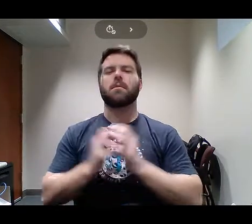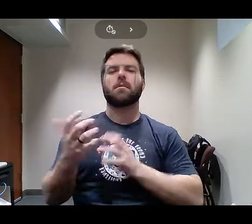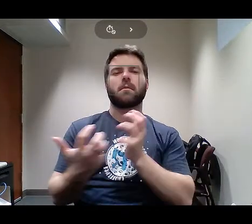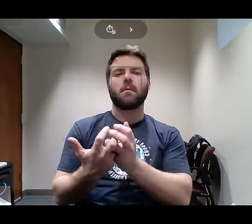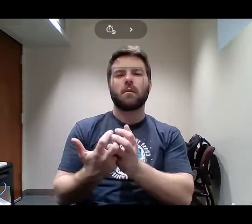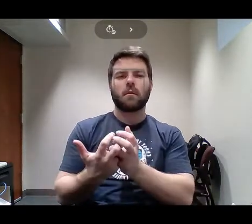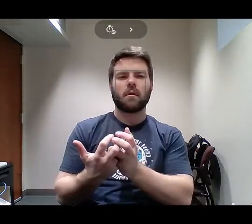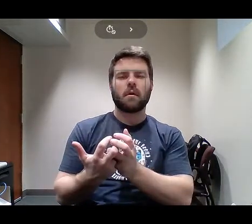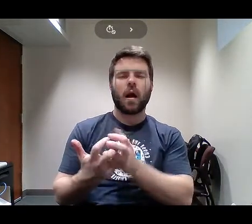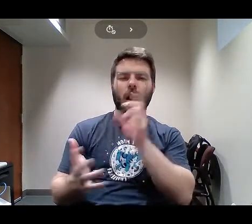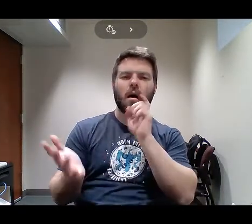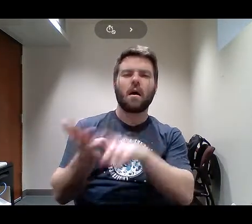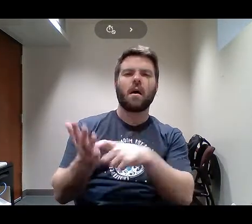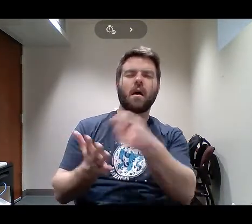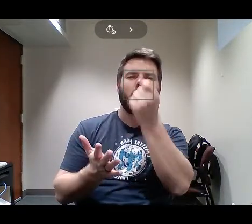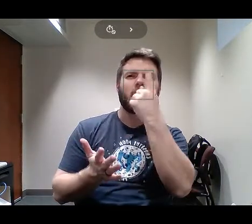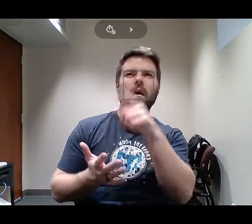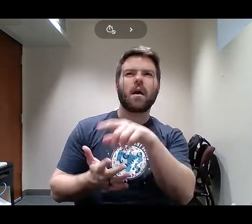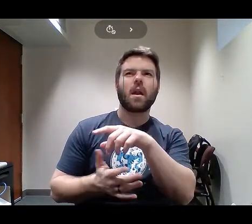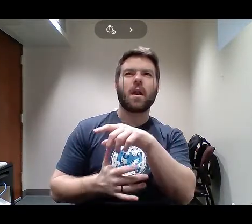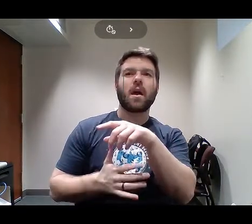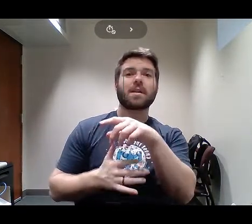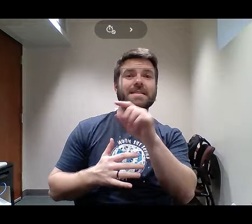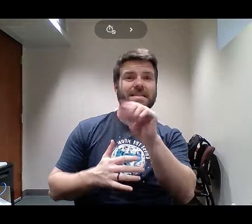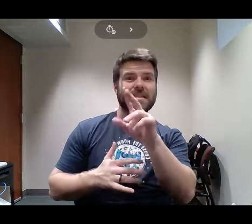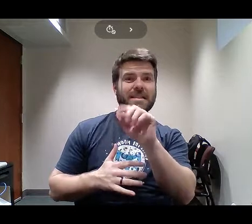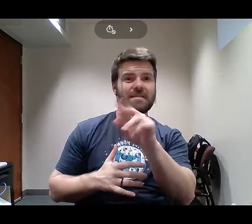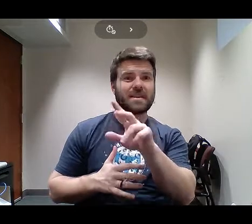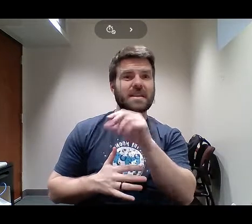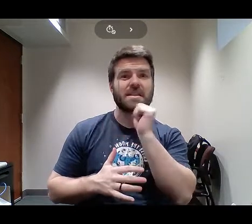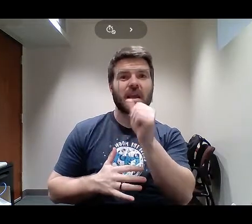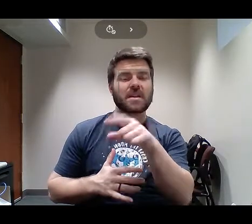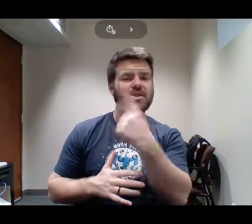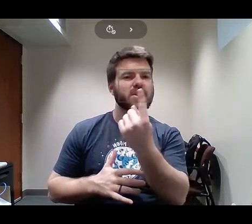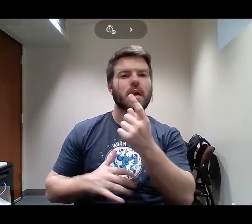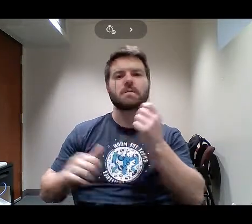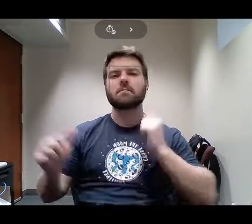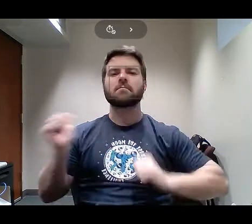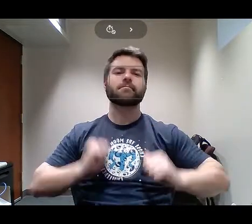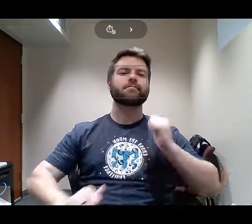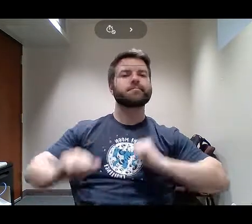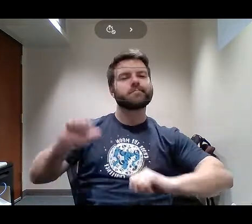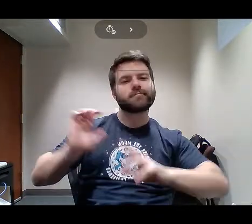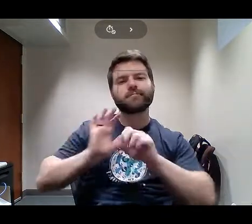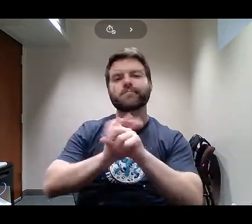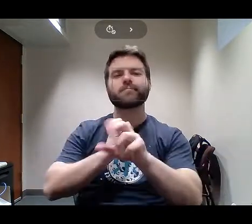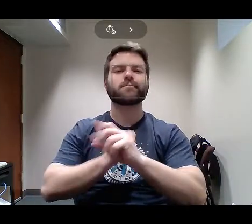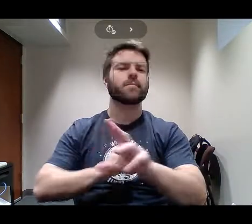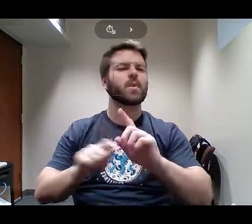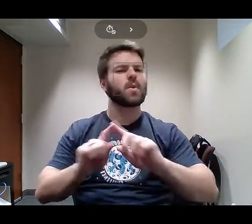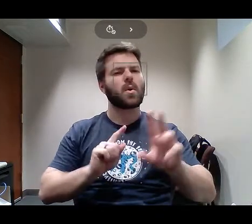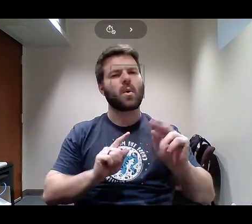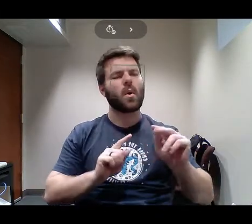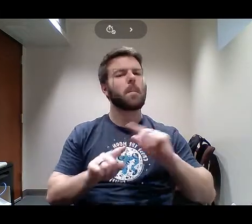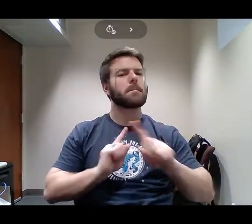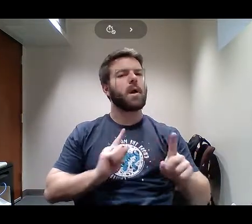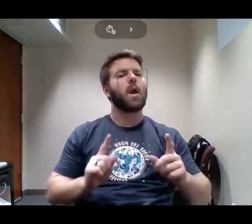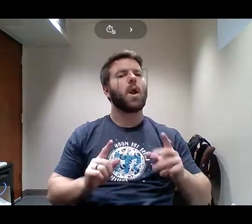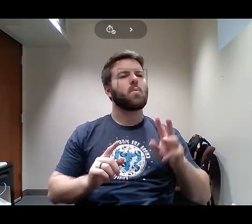just a playground, but a platform for service, for helping other people lift their lives. And the moment I sat